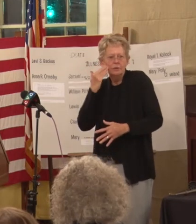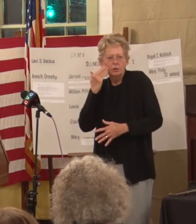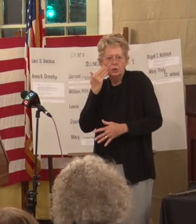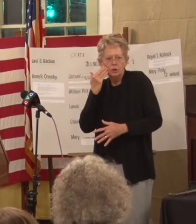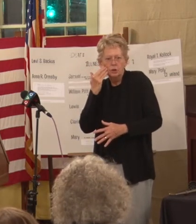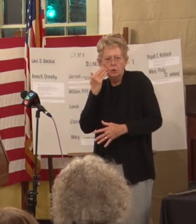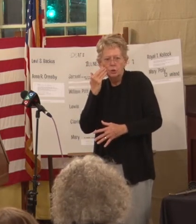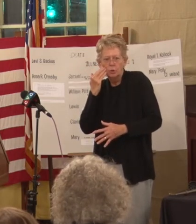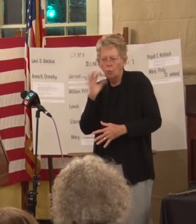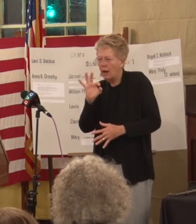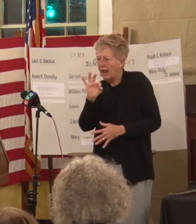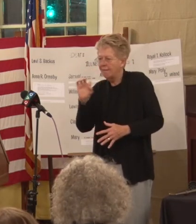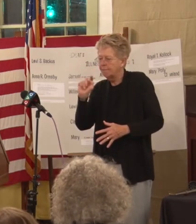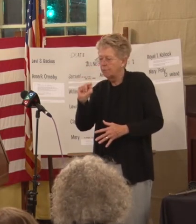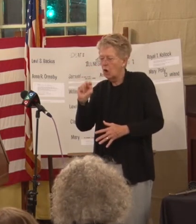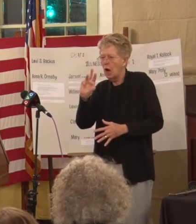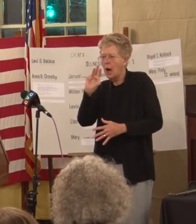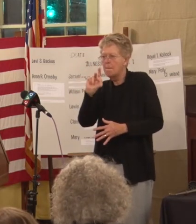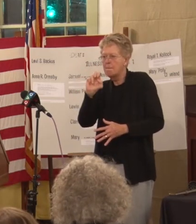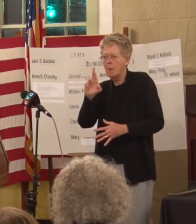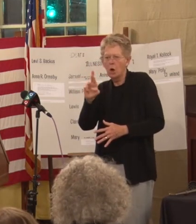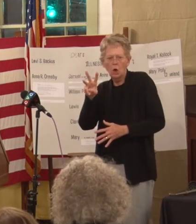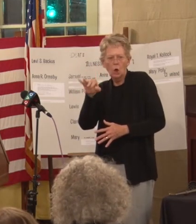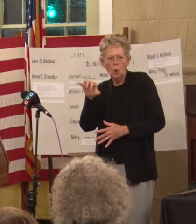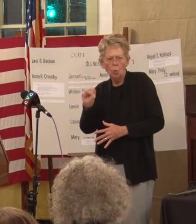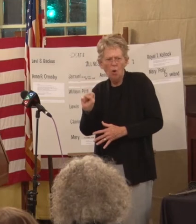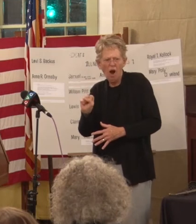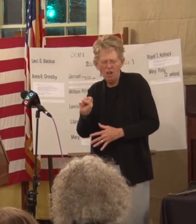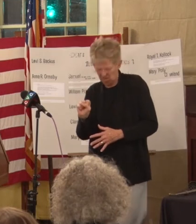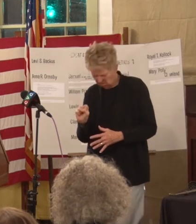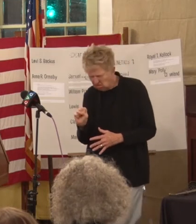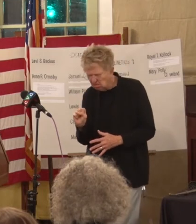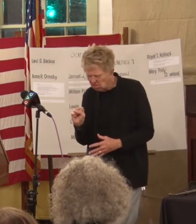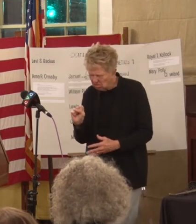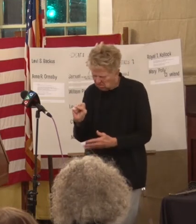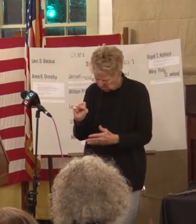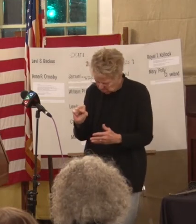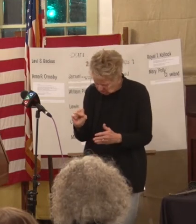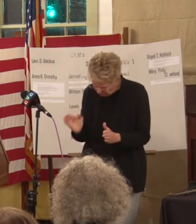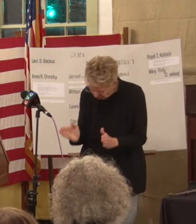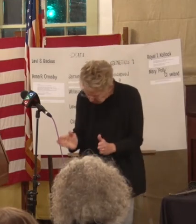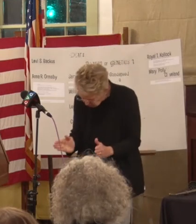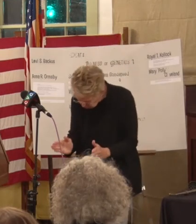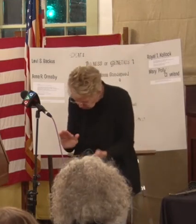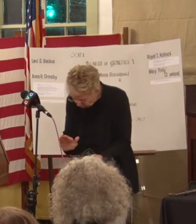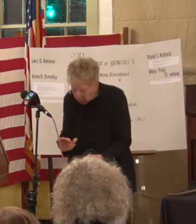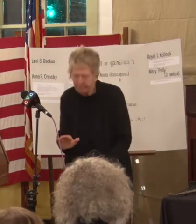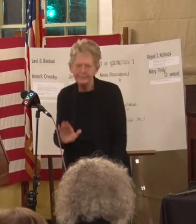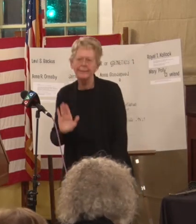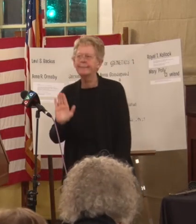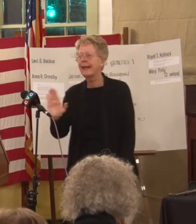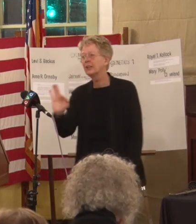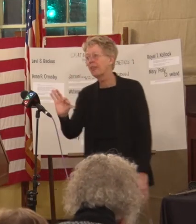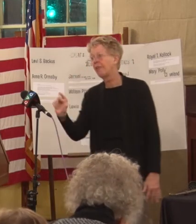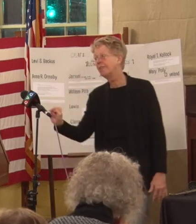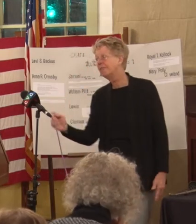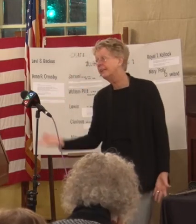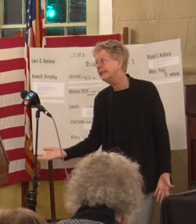marker was and I'm like they're awfully small that's where their feet are and then I